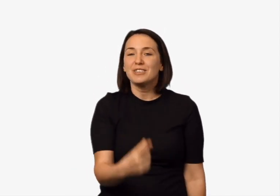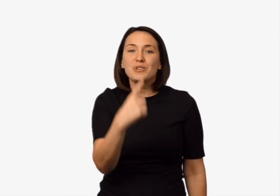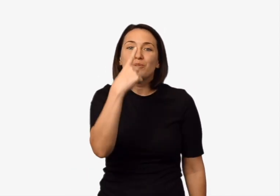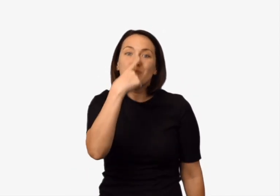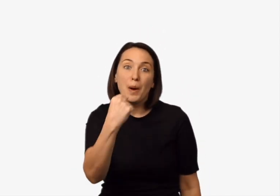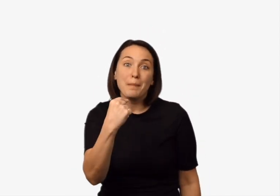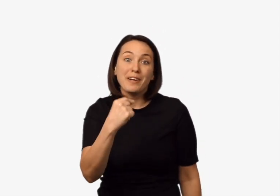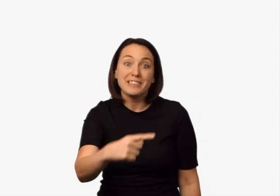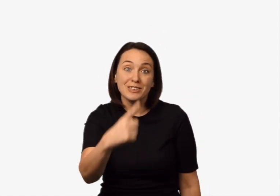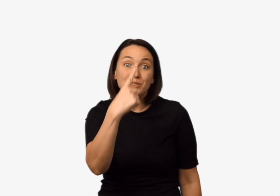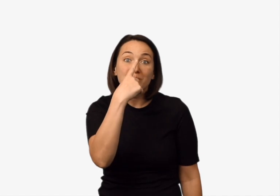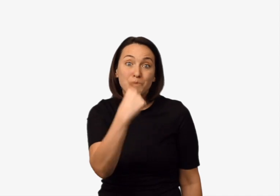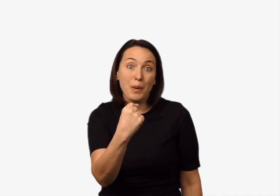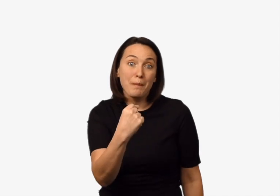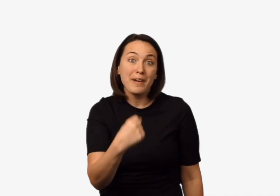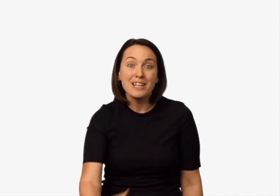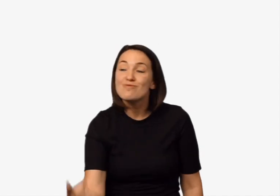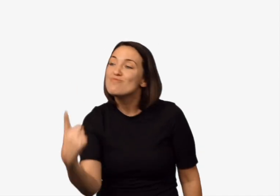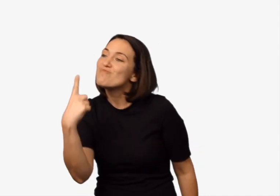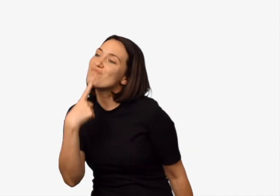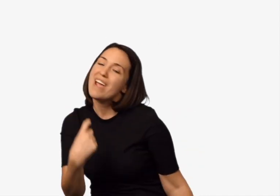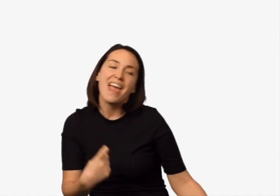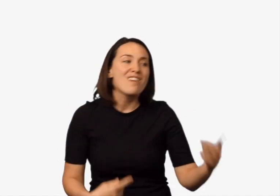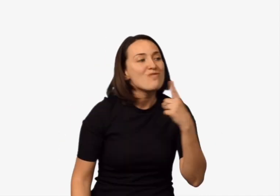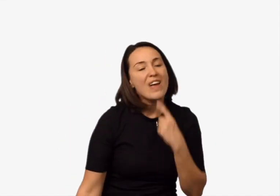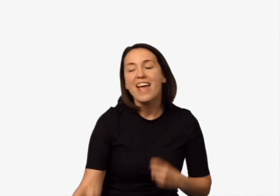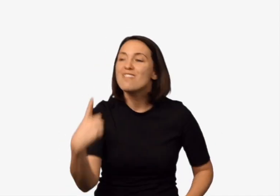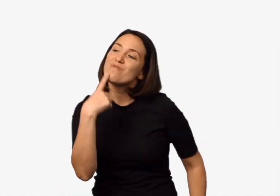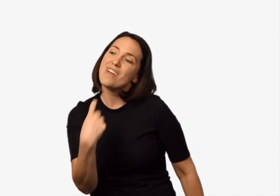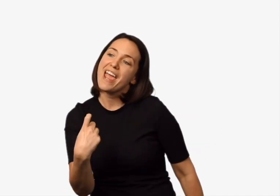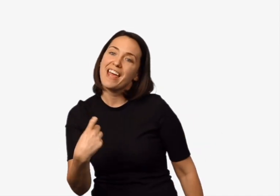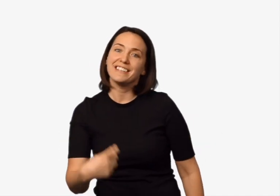sweet. strawberry strawberry red red red